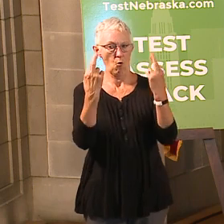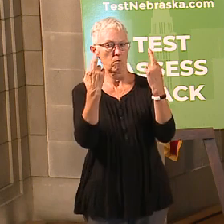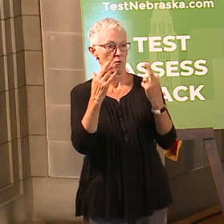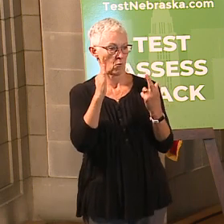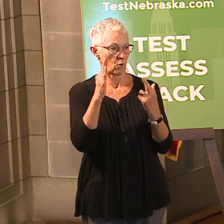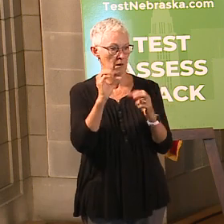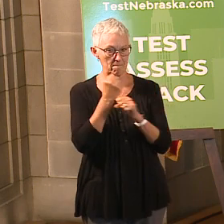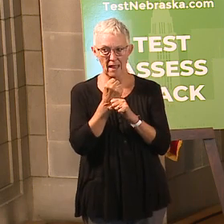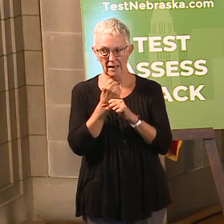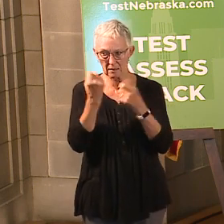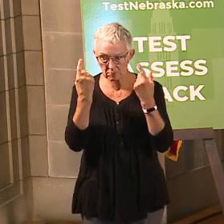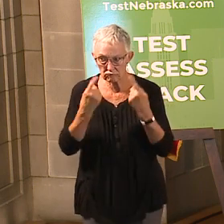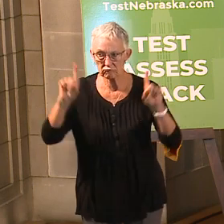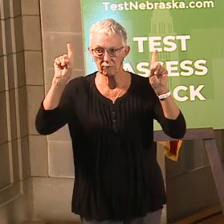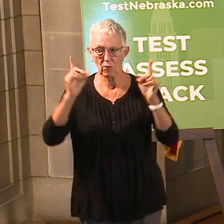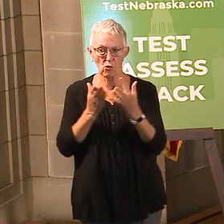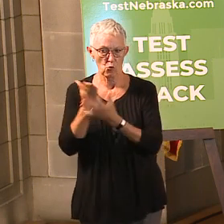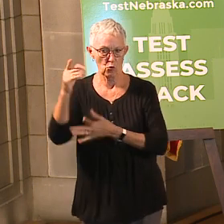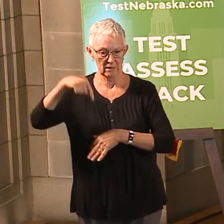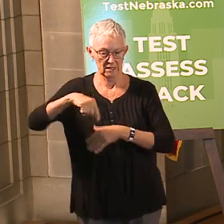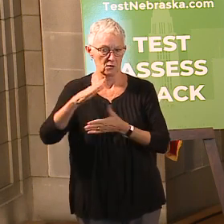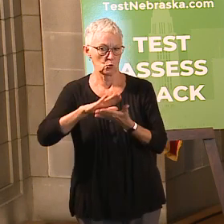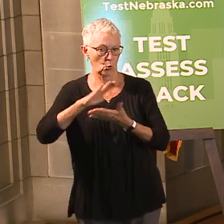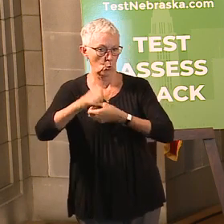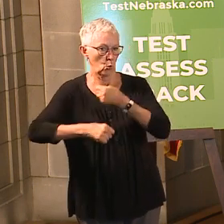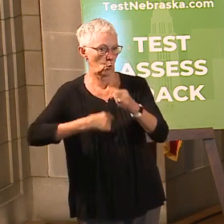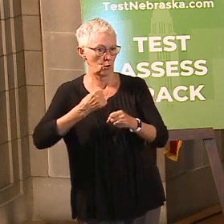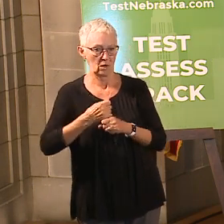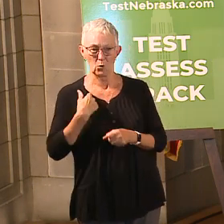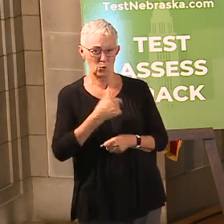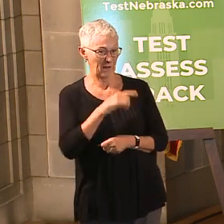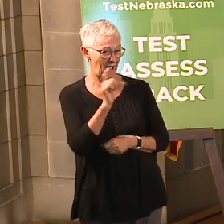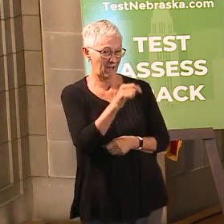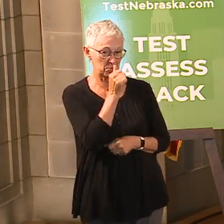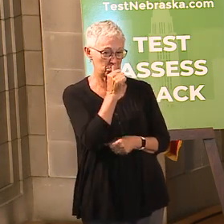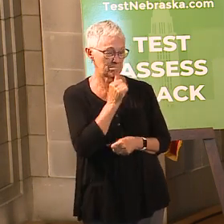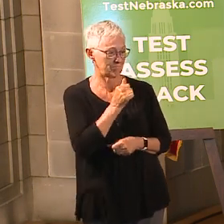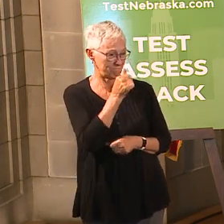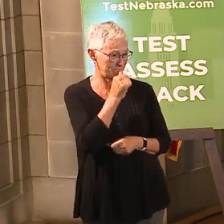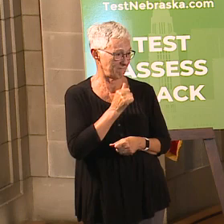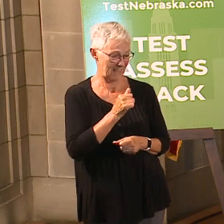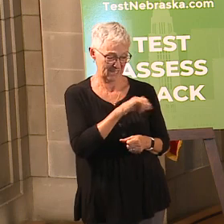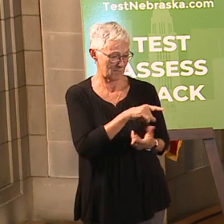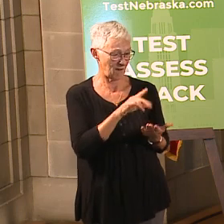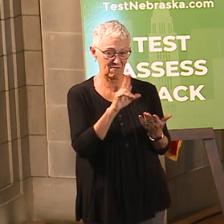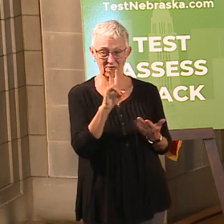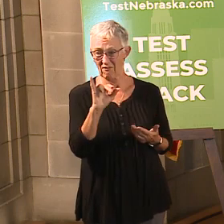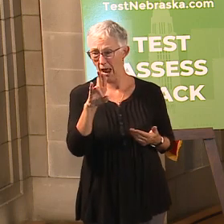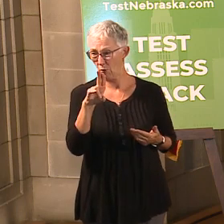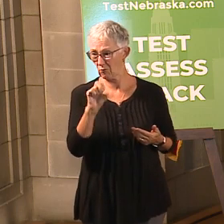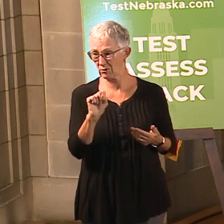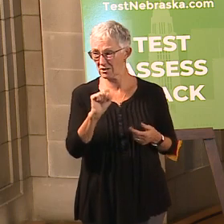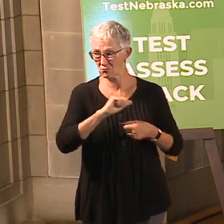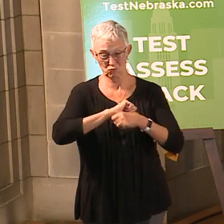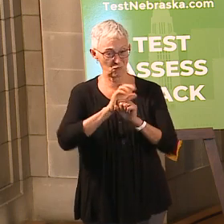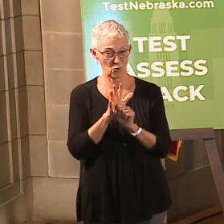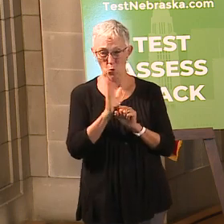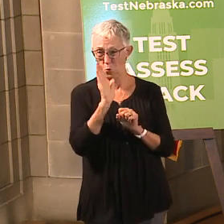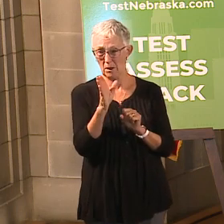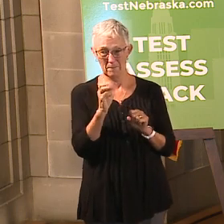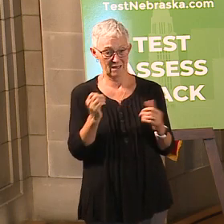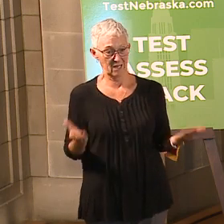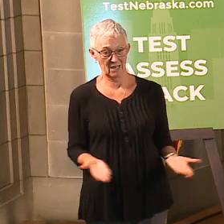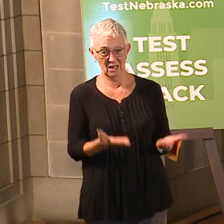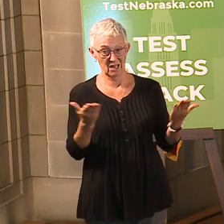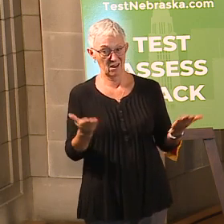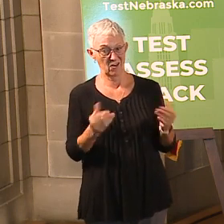we're going to have to live with it. I think I've heard the governor say that just more than once or several times over here at these press events. But the reality is that's very true.